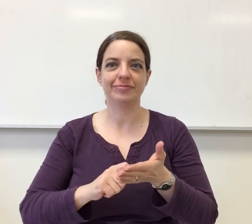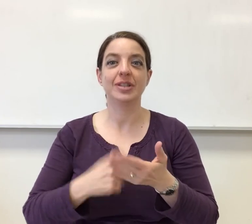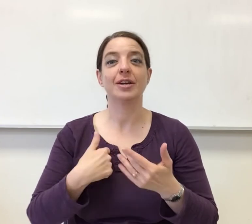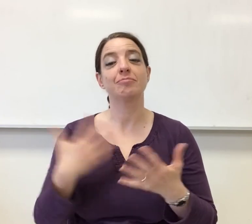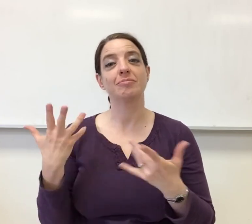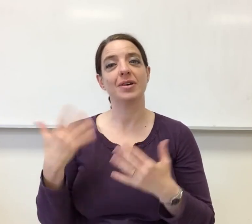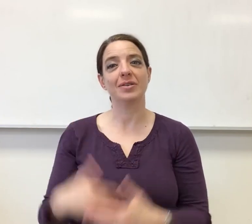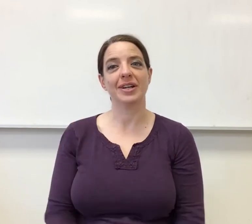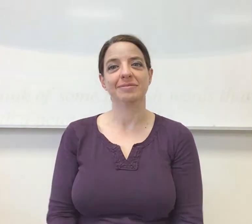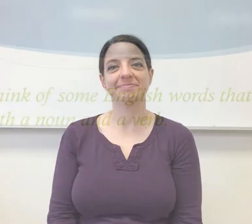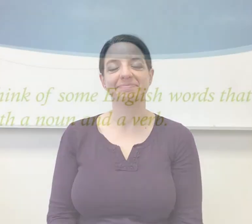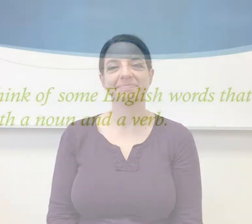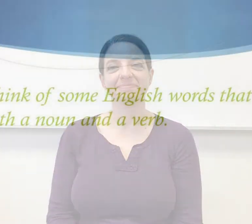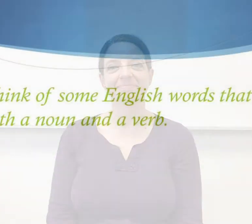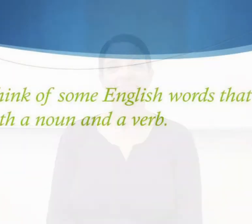about, and write those down. I'll wait.